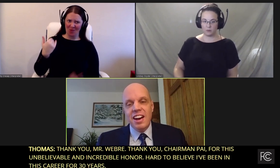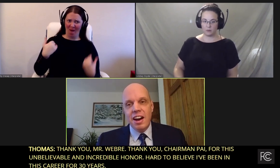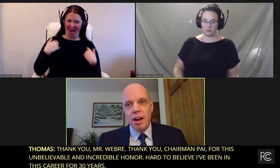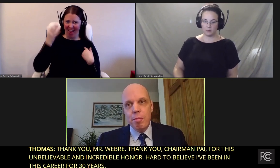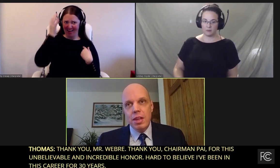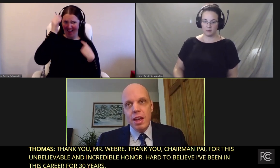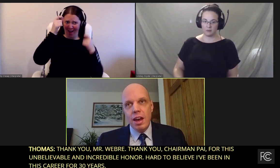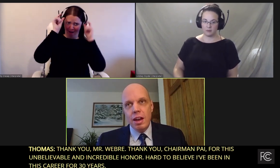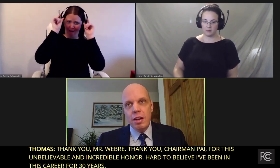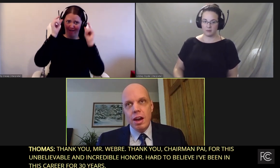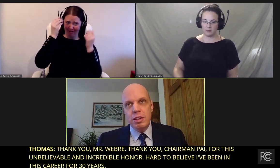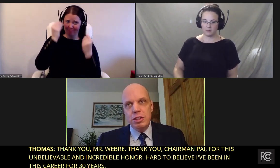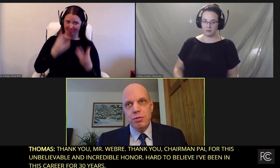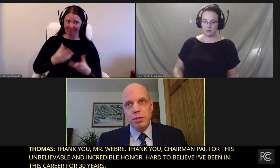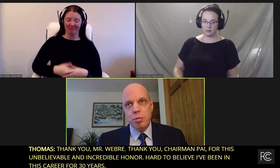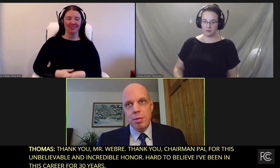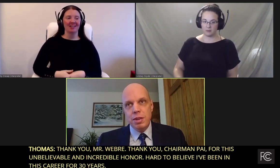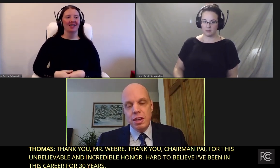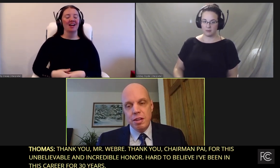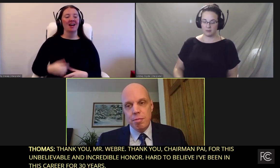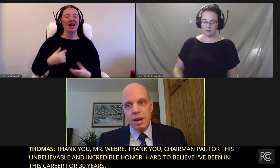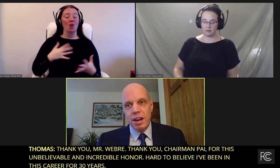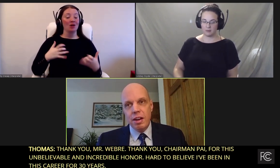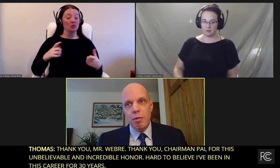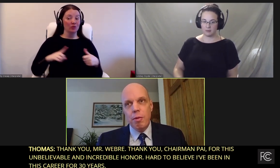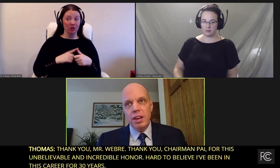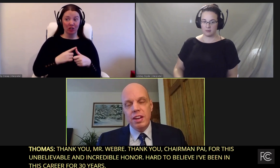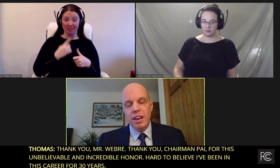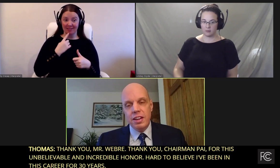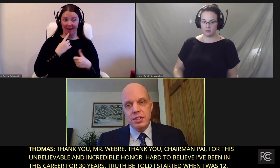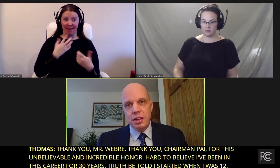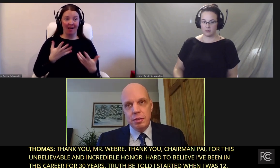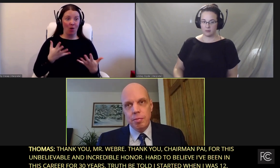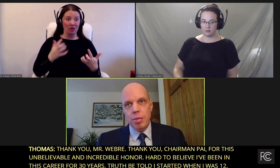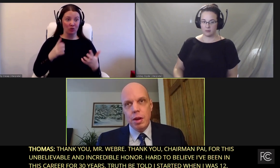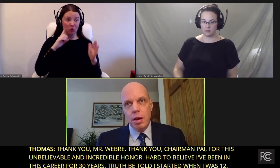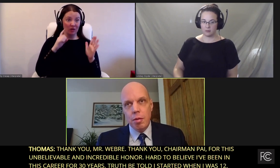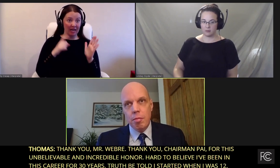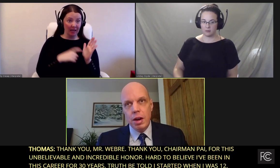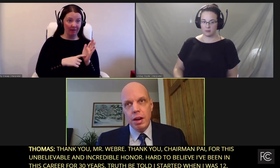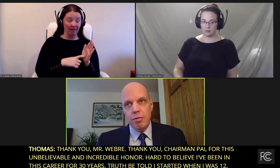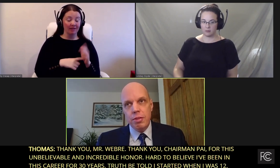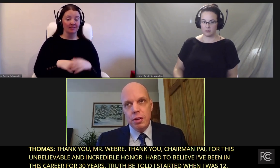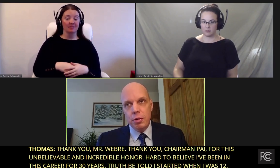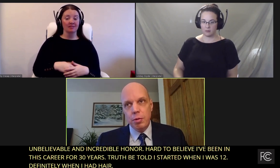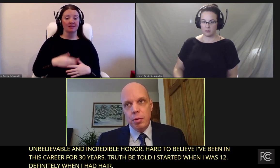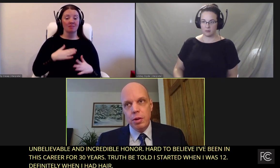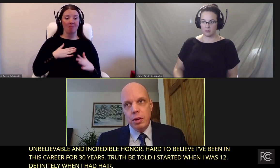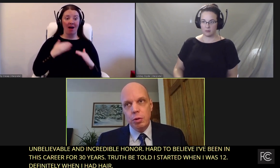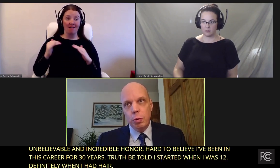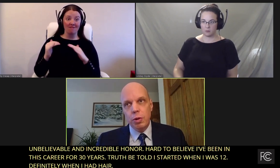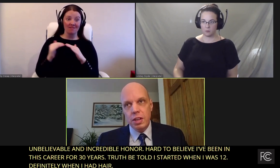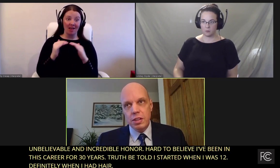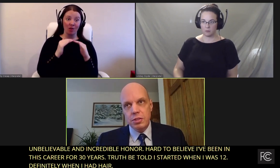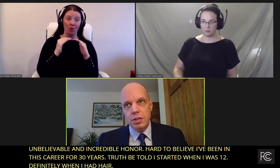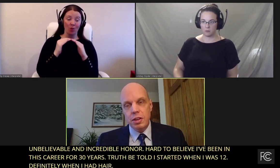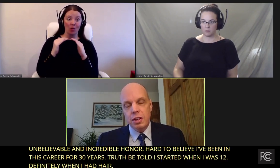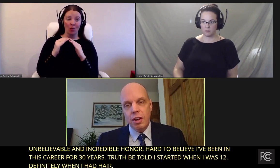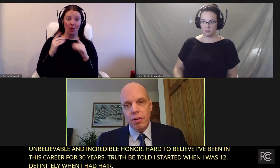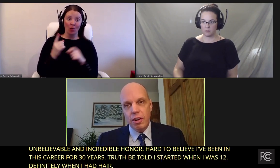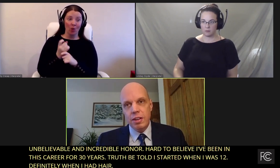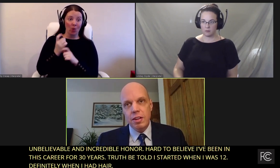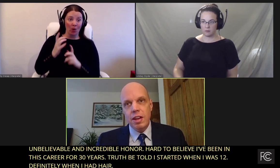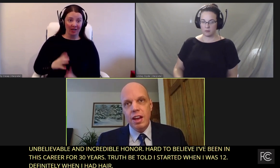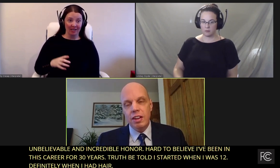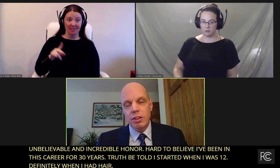that. And I just first want to begin by recognizing my fellow awardees,